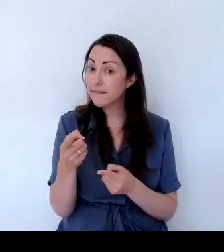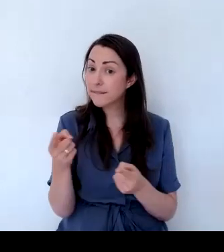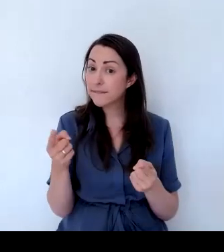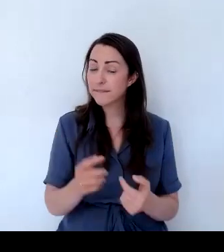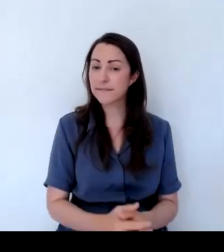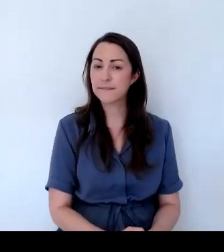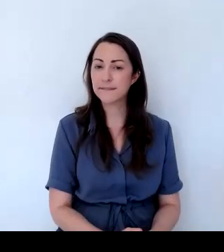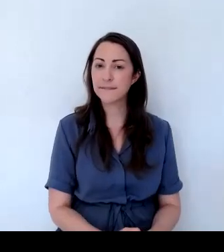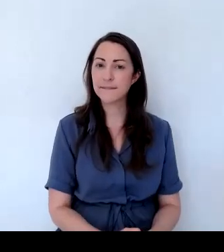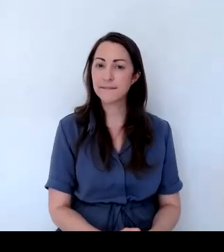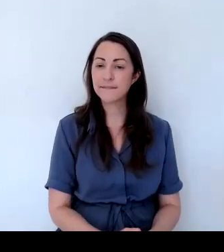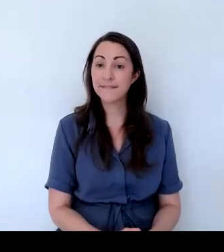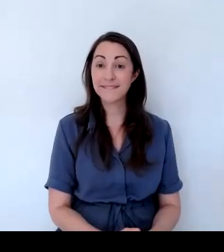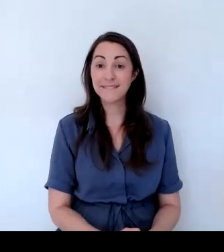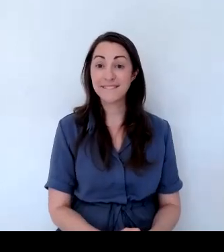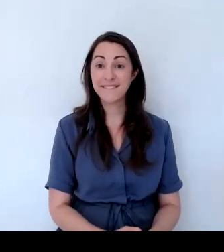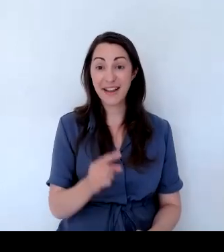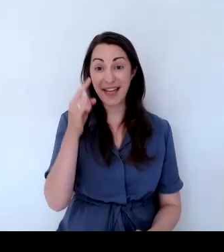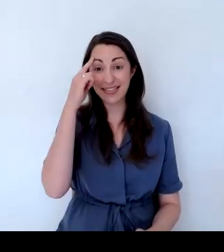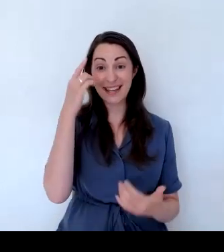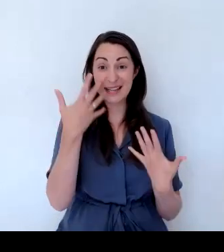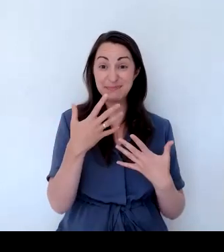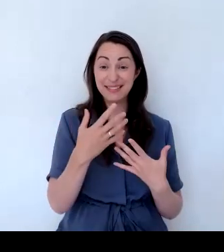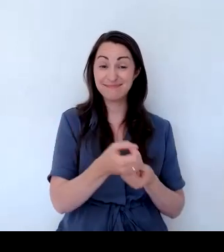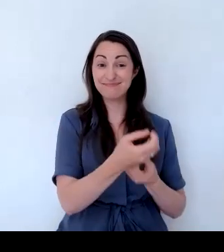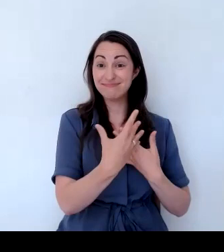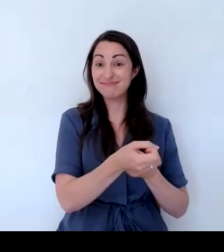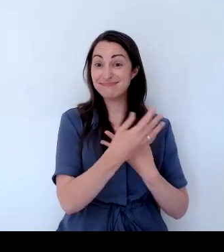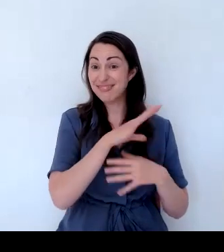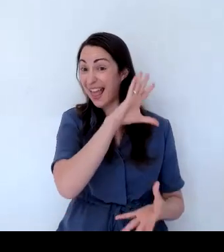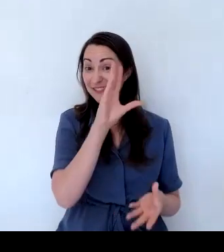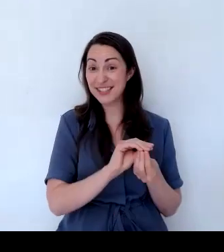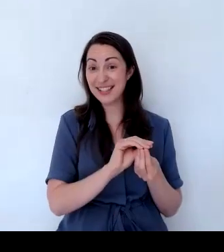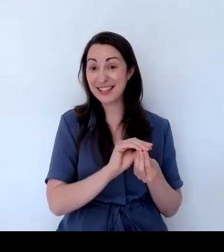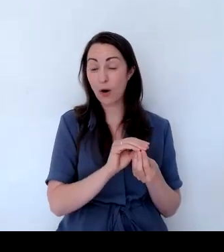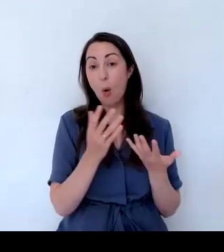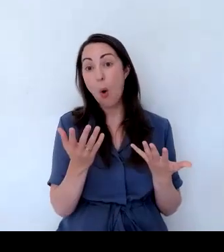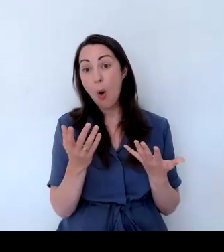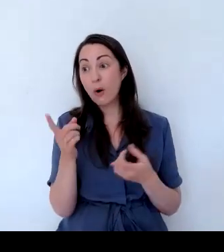Looks like you've said everything, Helen. I'll make sure everyone's asleep.